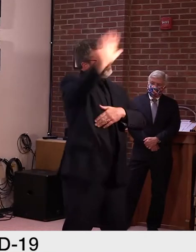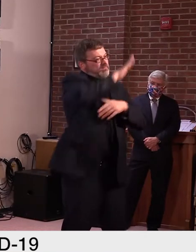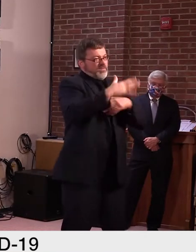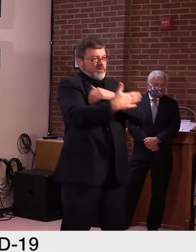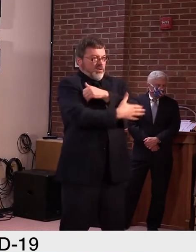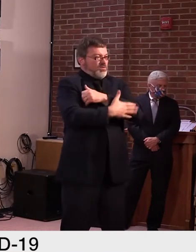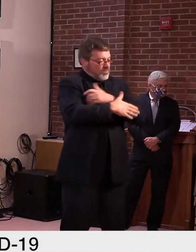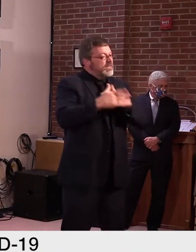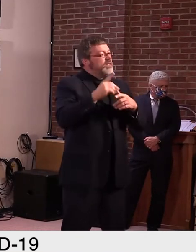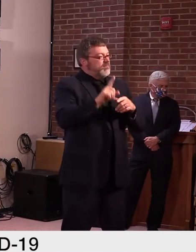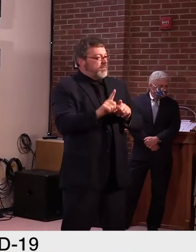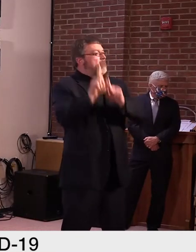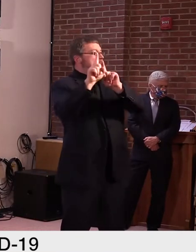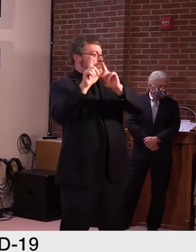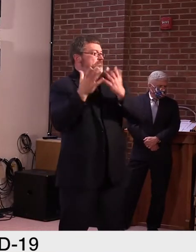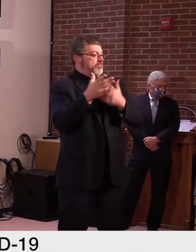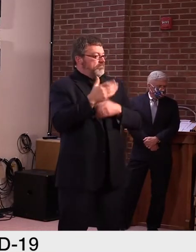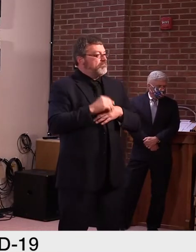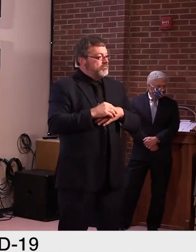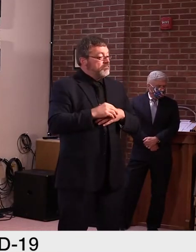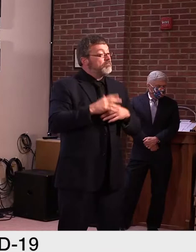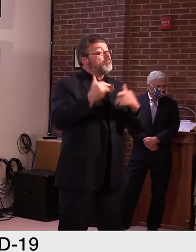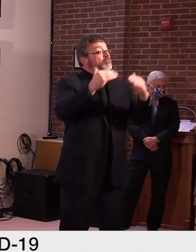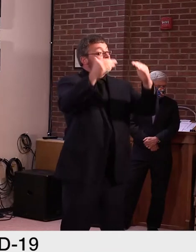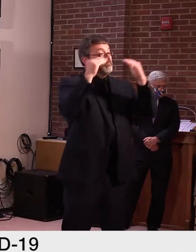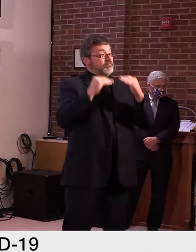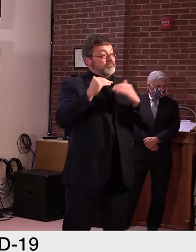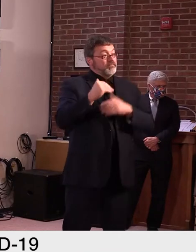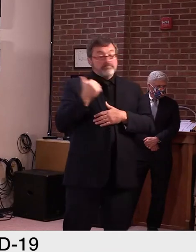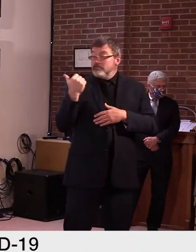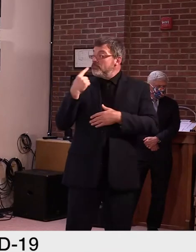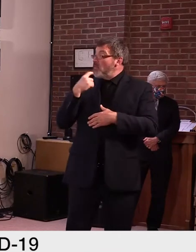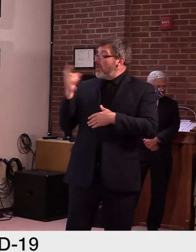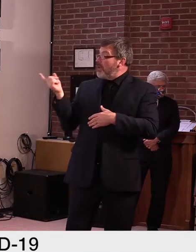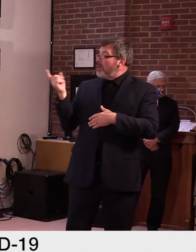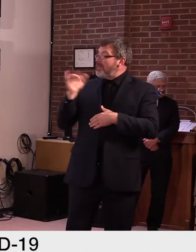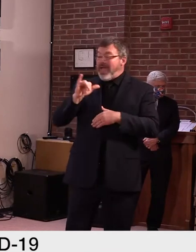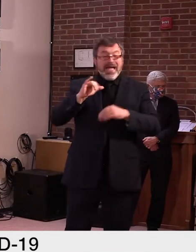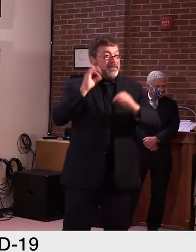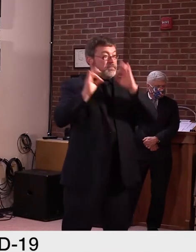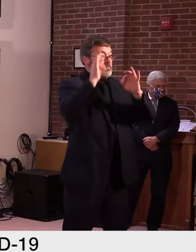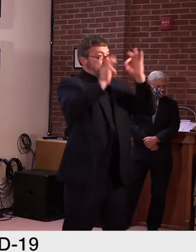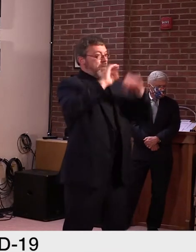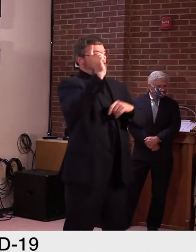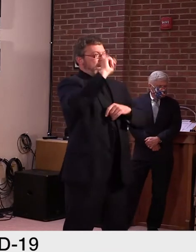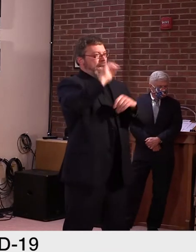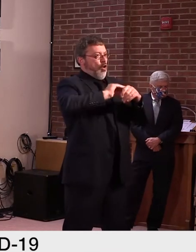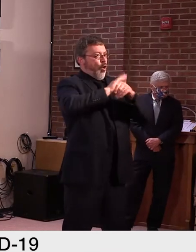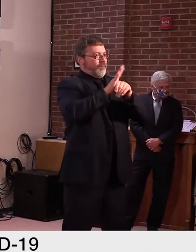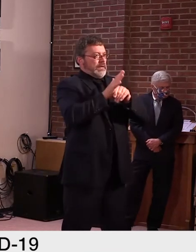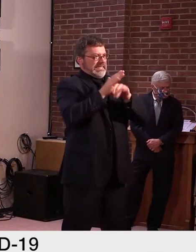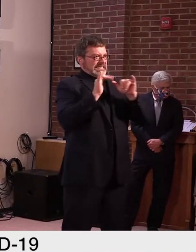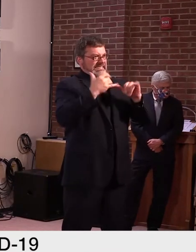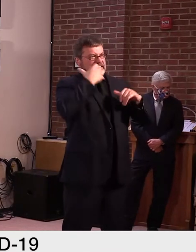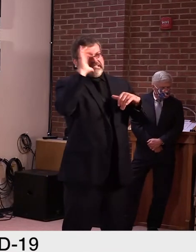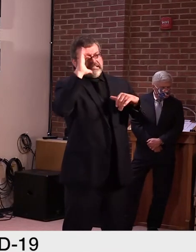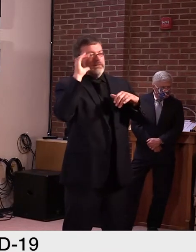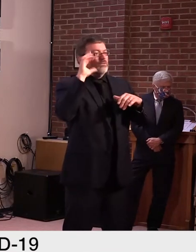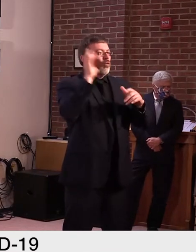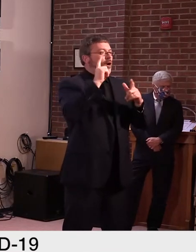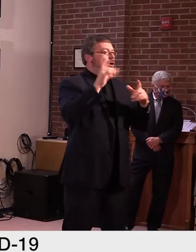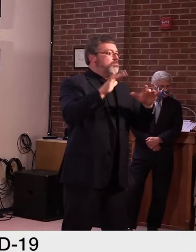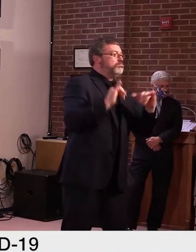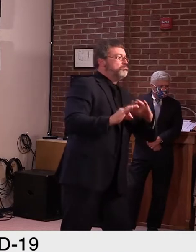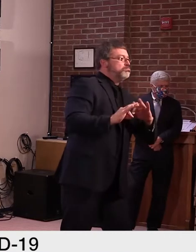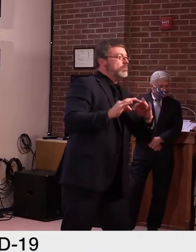now to the map that shows the prevalence of the virus on a per capita basis across the country. We expanded this out to a 30 day